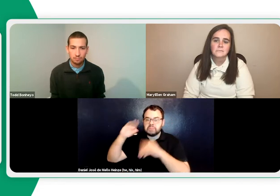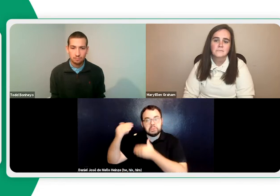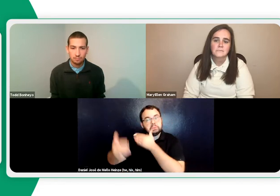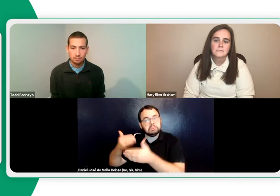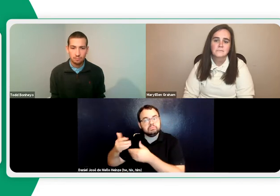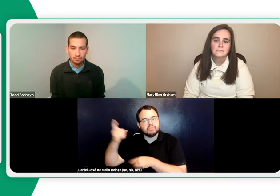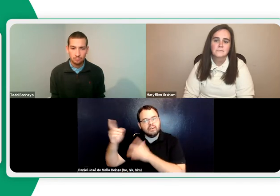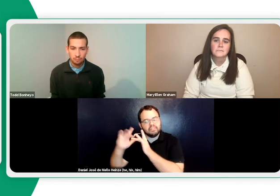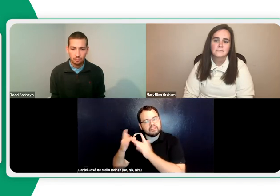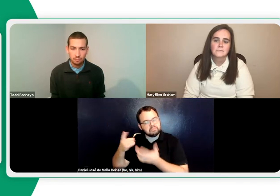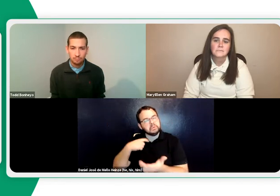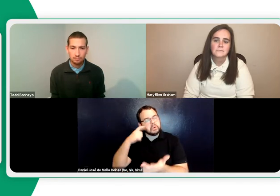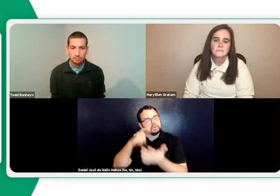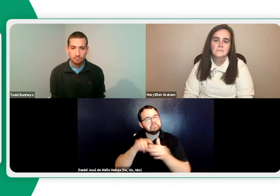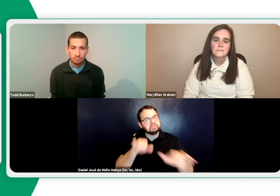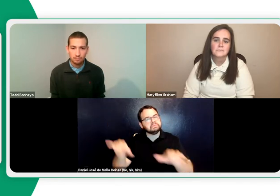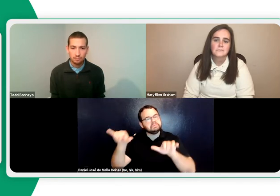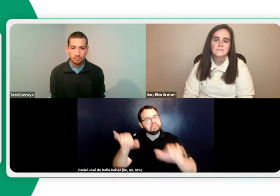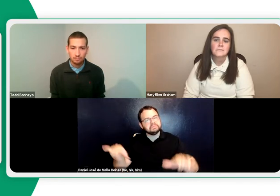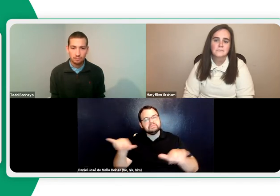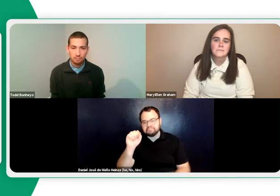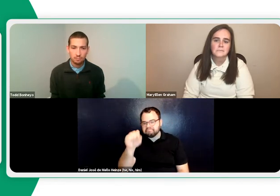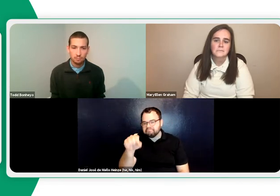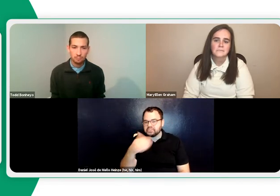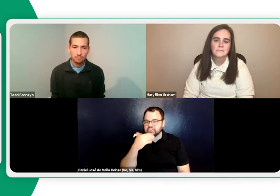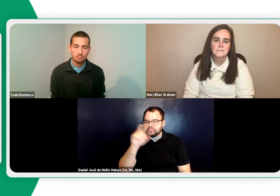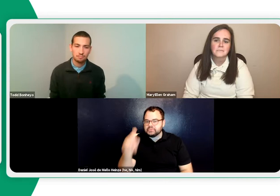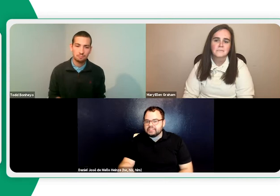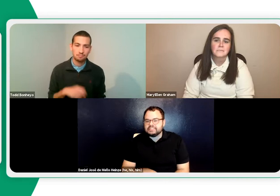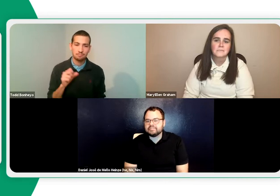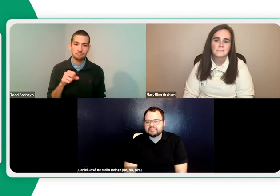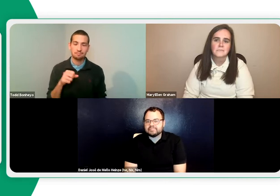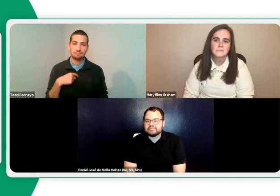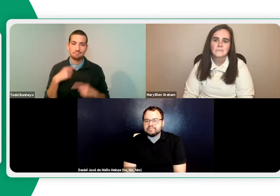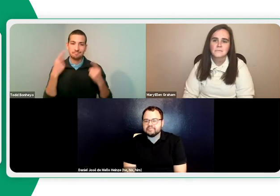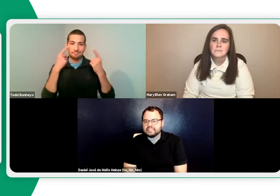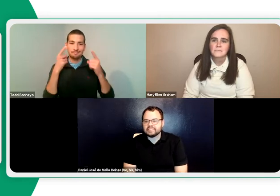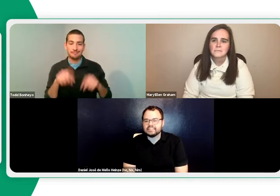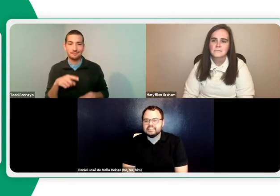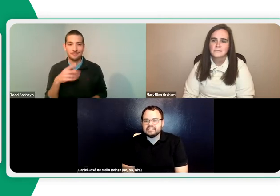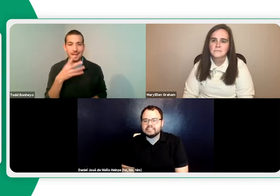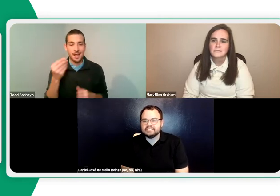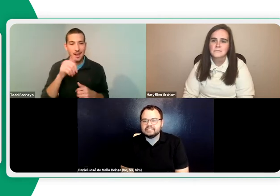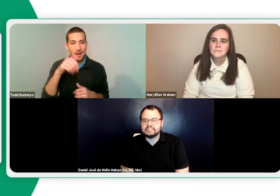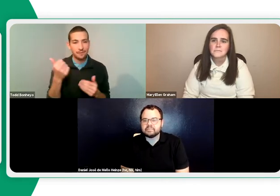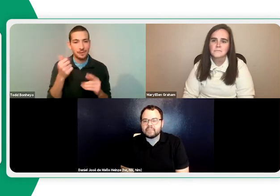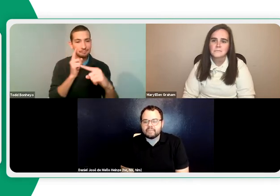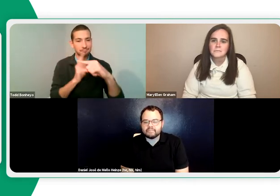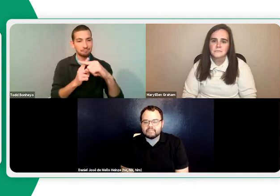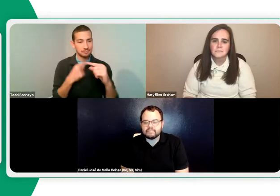online. So, if they're progressing a certain way in the classroom, they've progressed the same way online. That's a good question,